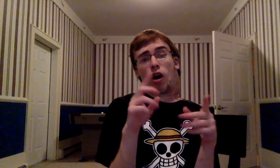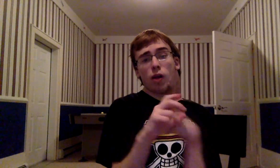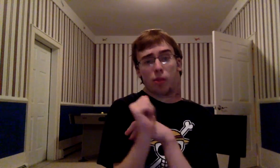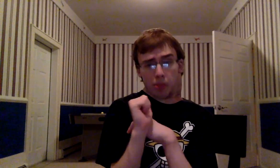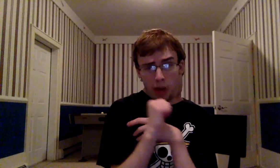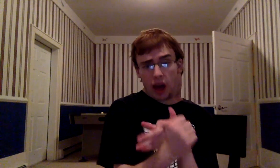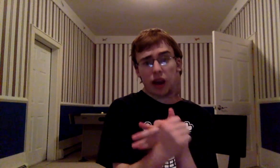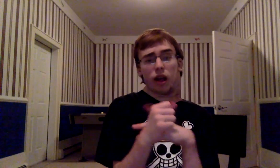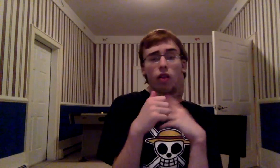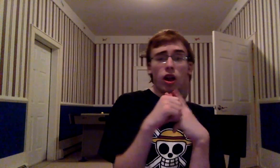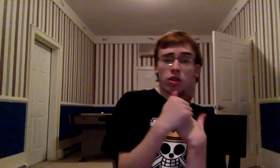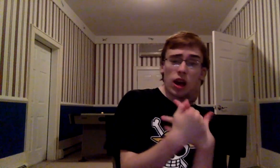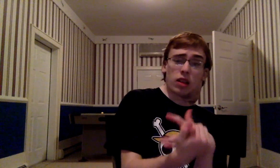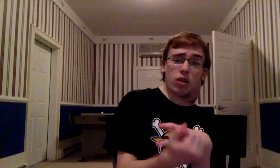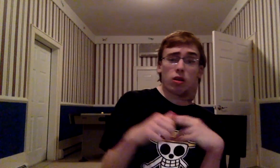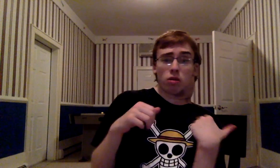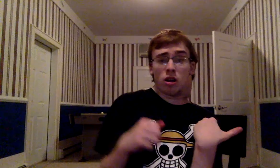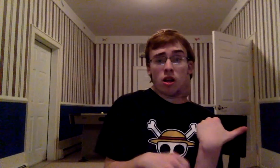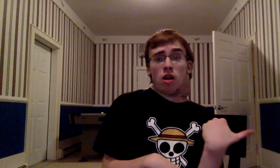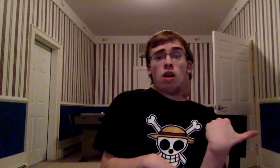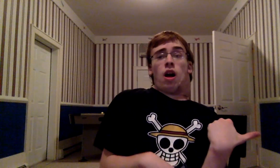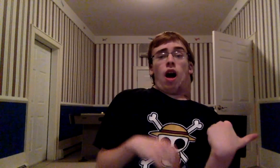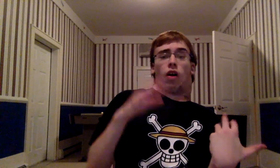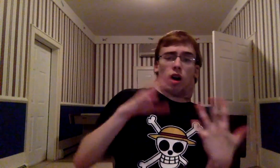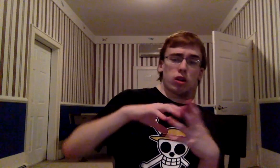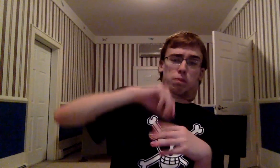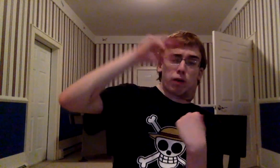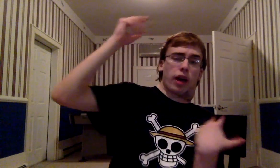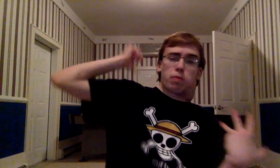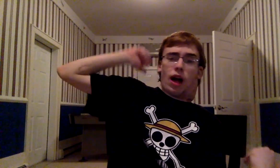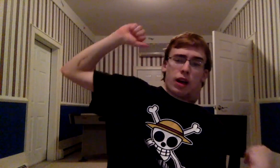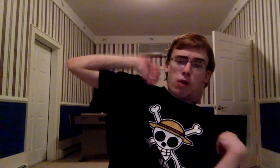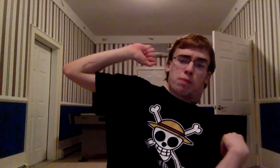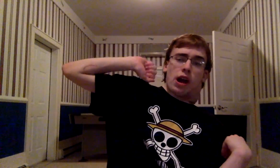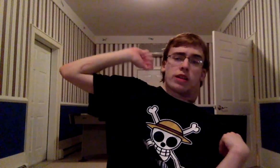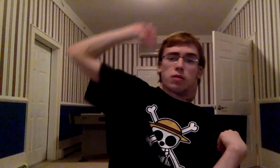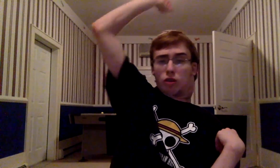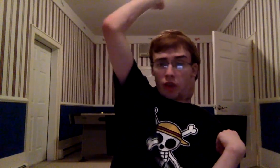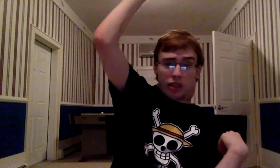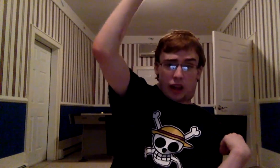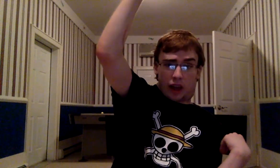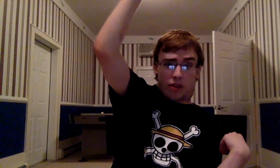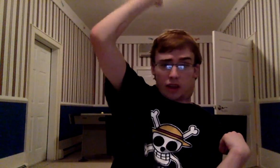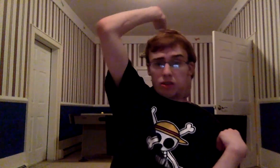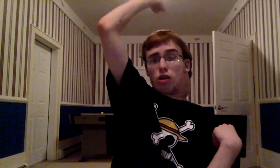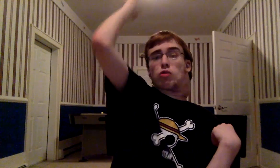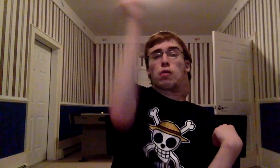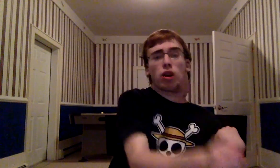lot of padding A lot of chapters A lot of those big black and white pages That were just like dedicated to Ichigo doing one